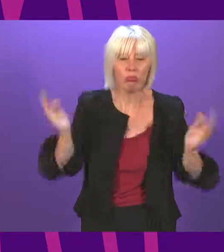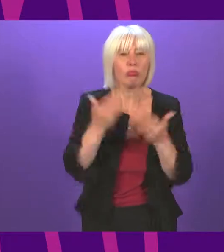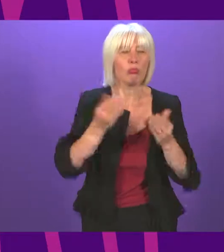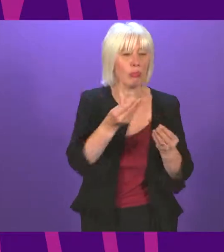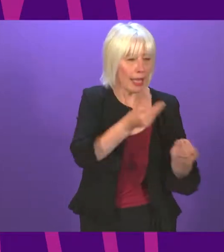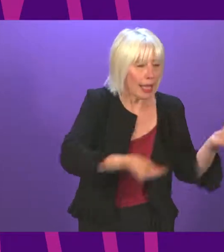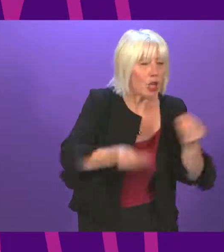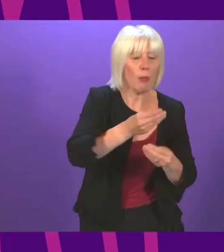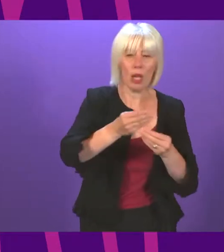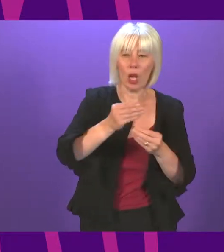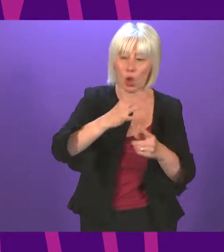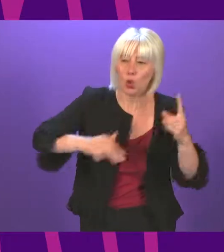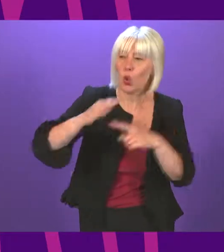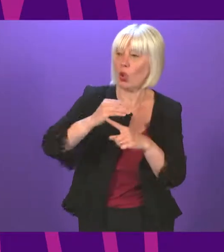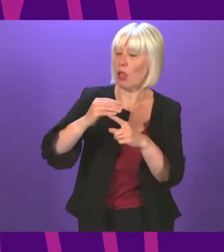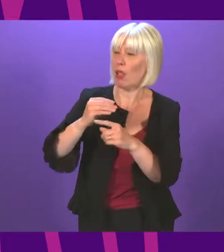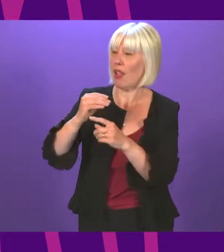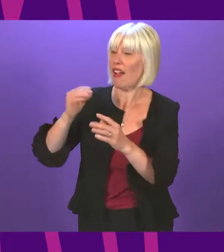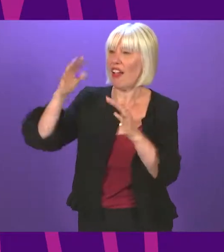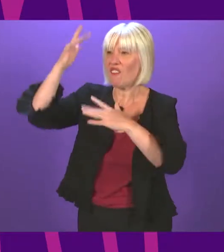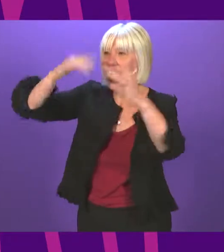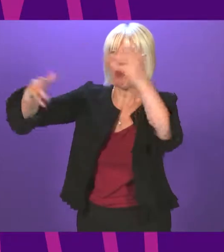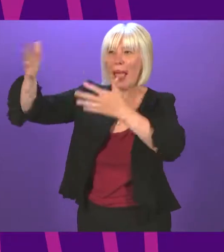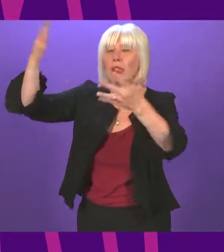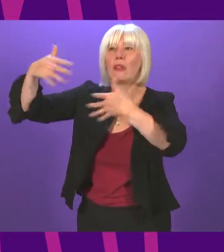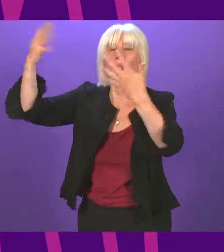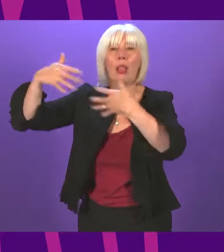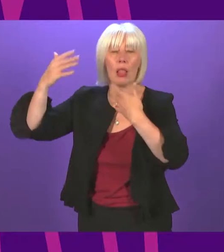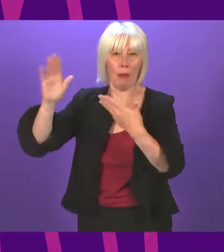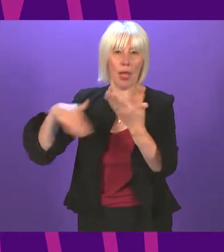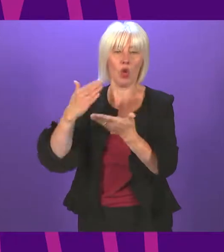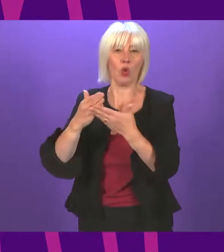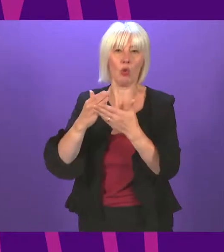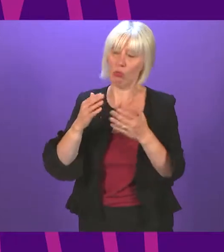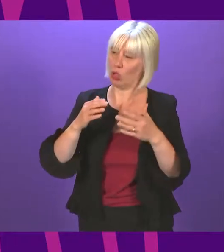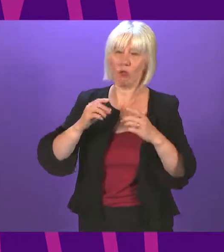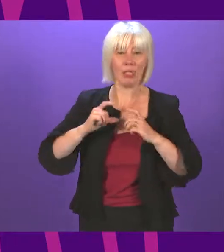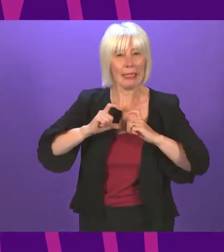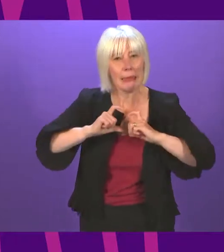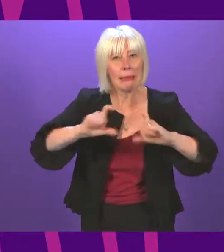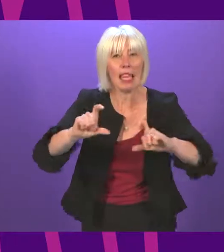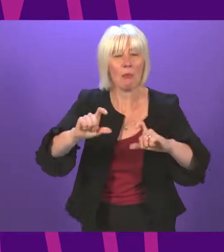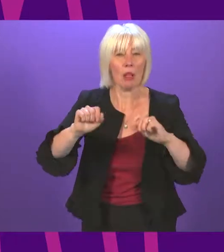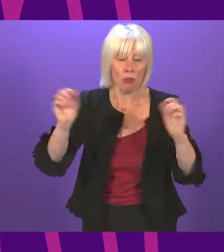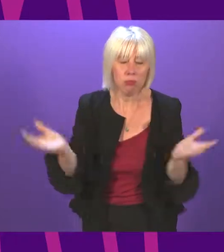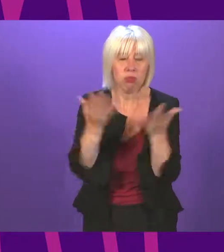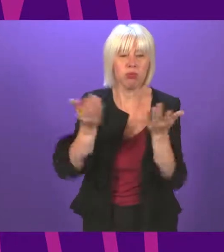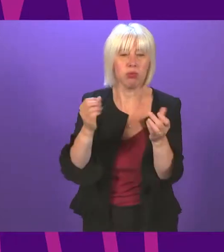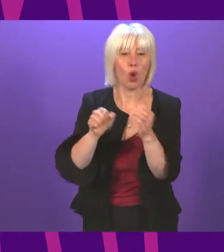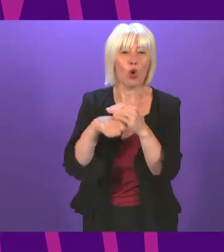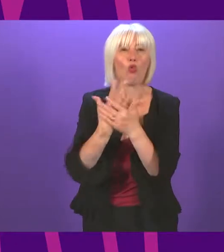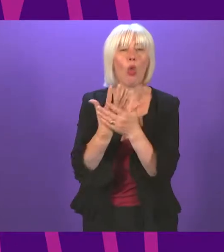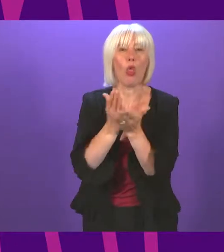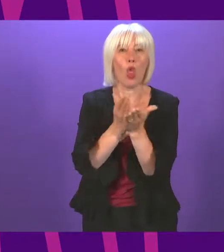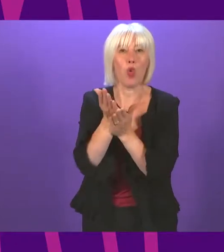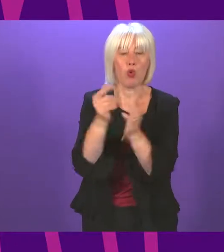social and environmental dimensions, one that delivers sustainable and inclusive growth for Scotland's places and people. Of